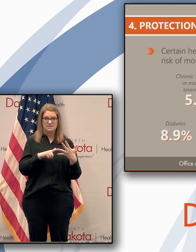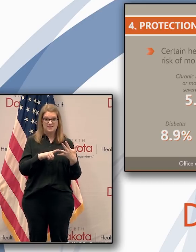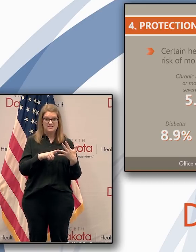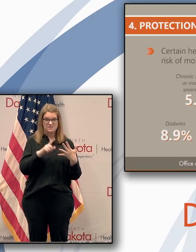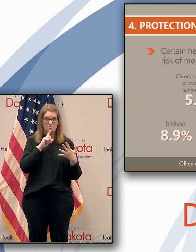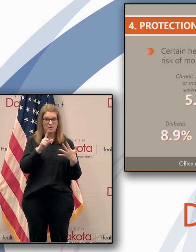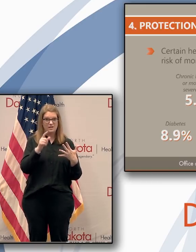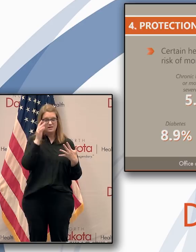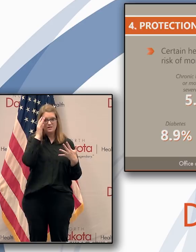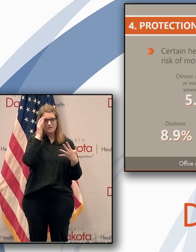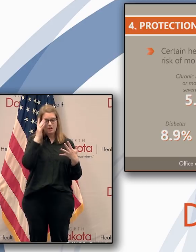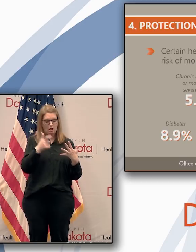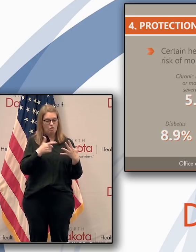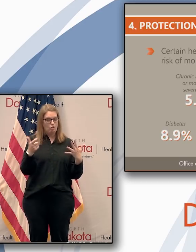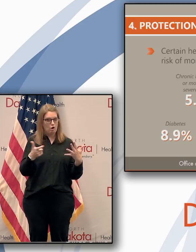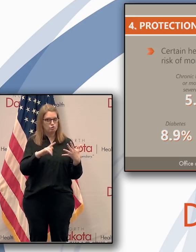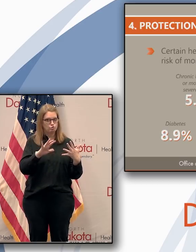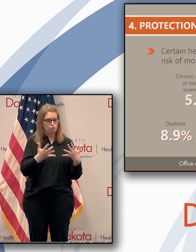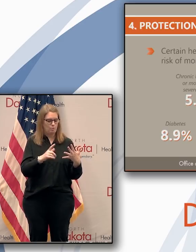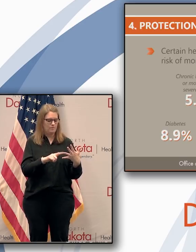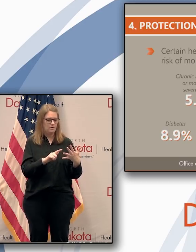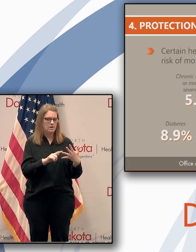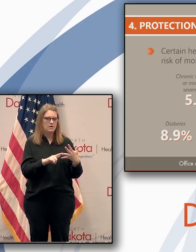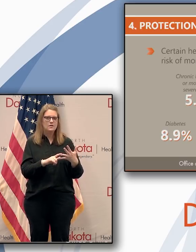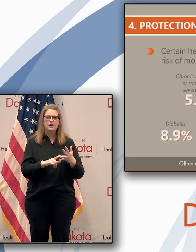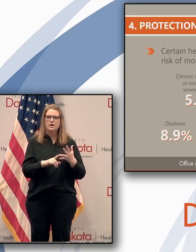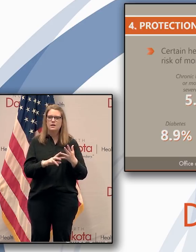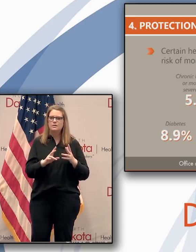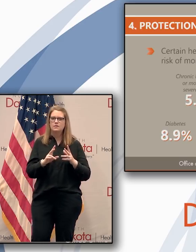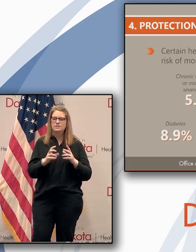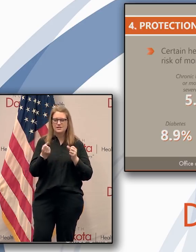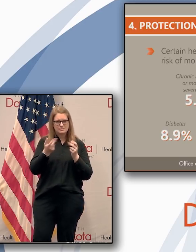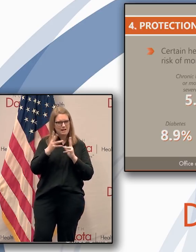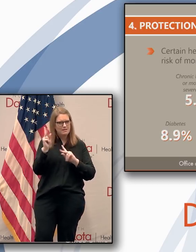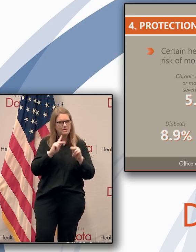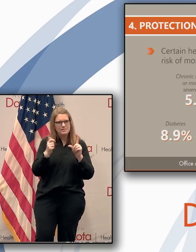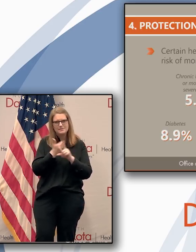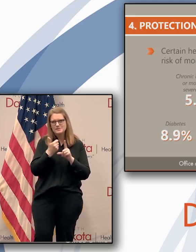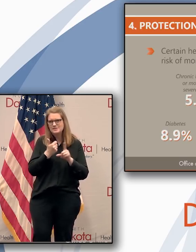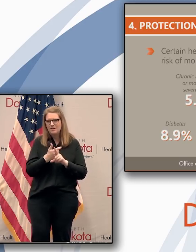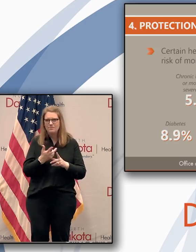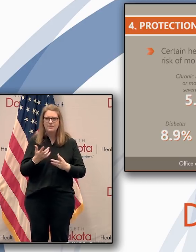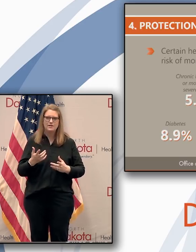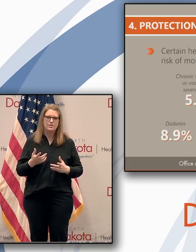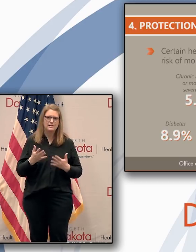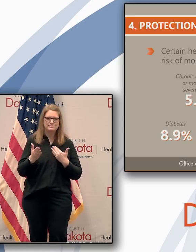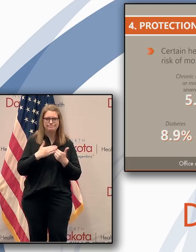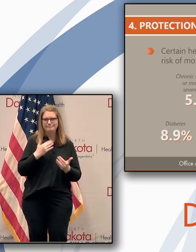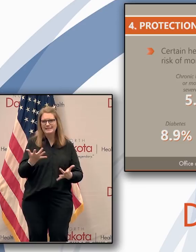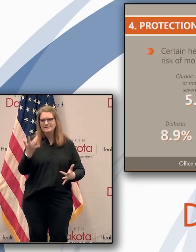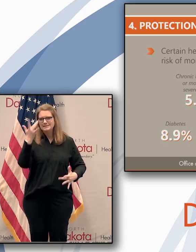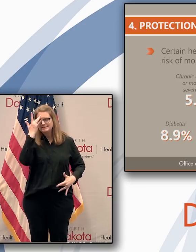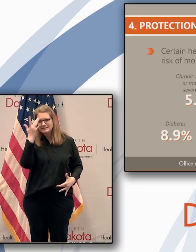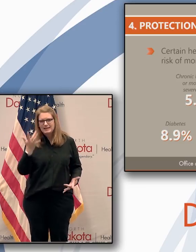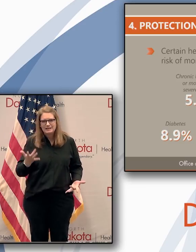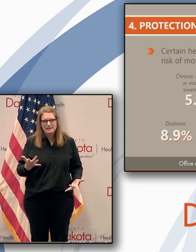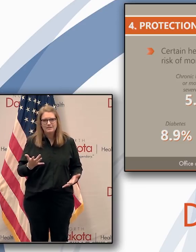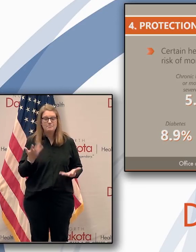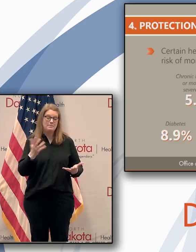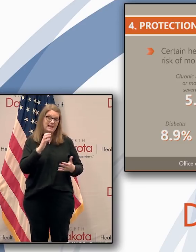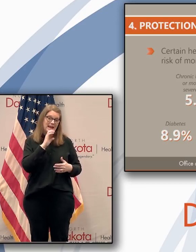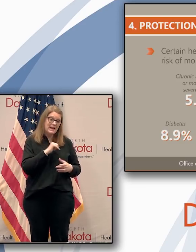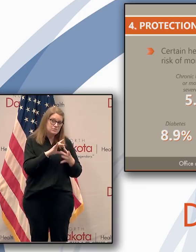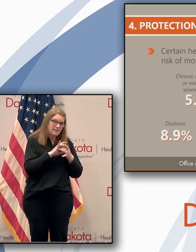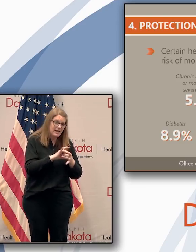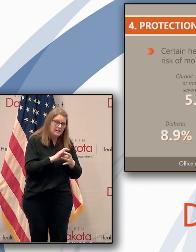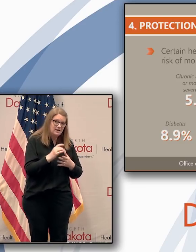because we do talk a lot about people in congregate living. But there are plenty of people who are vulnerable in that are that either have age related,